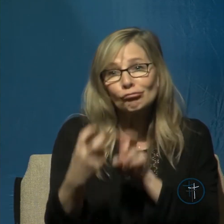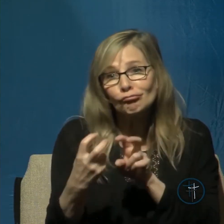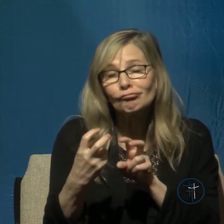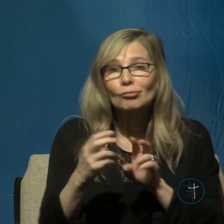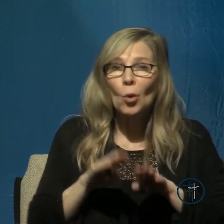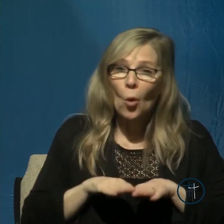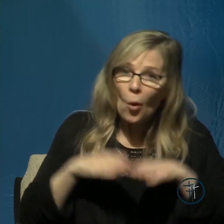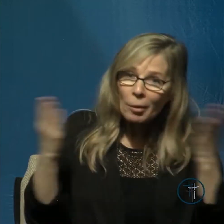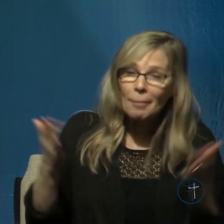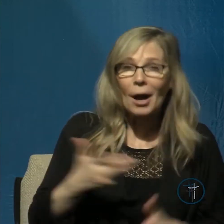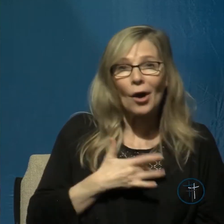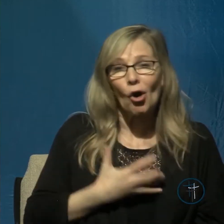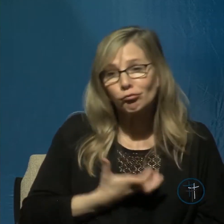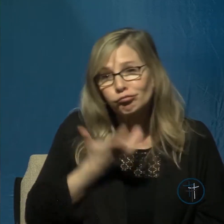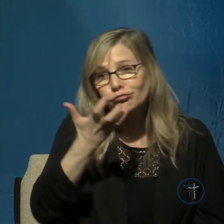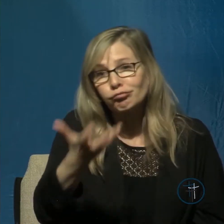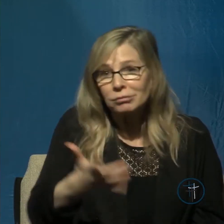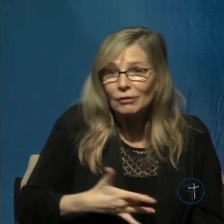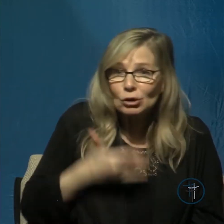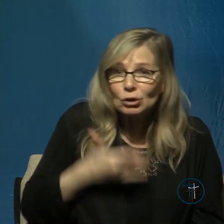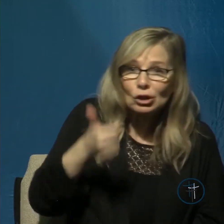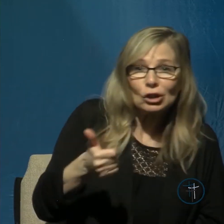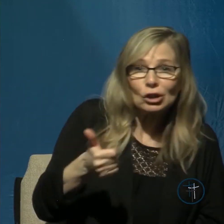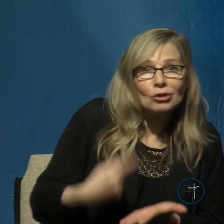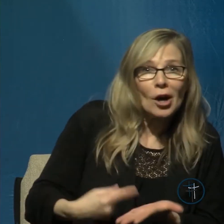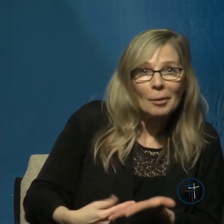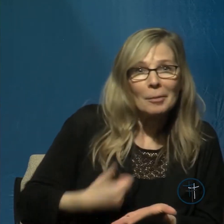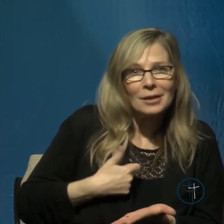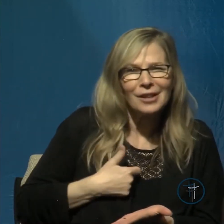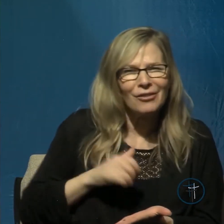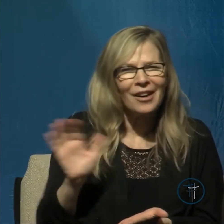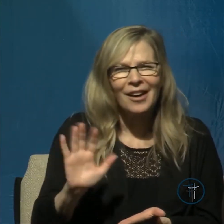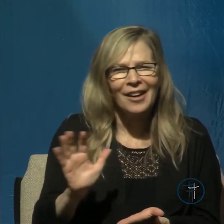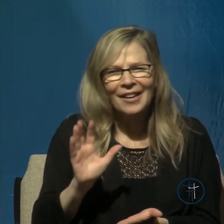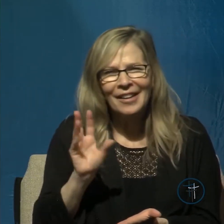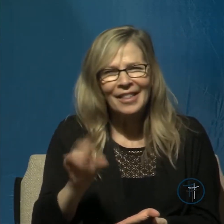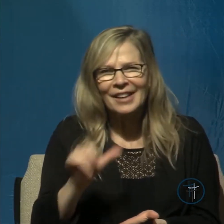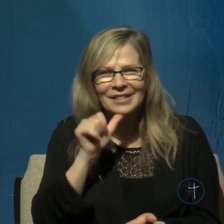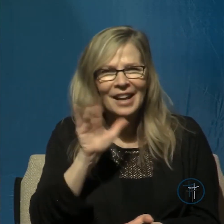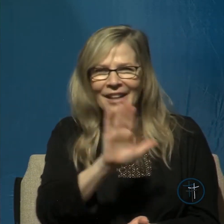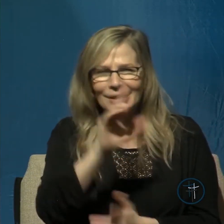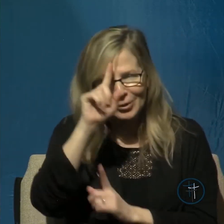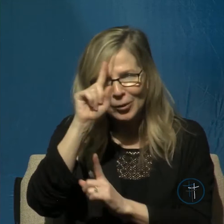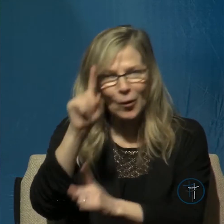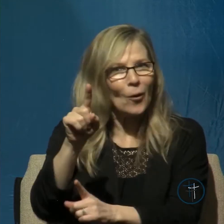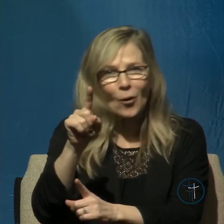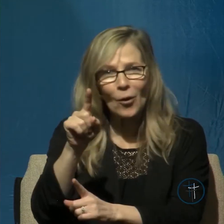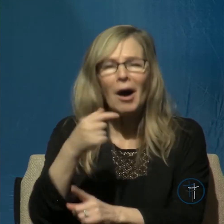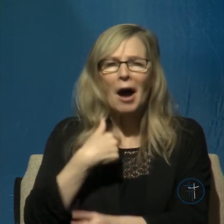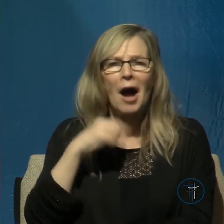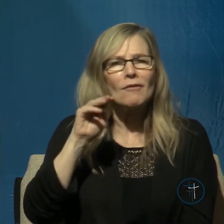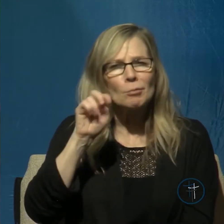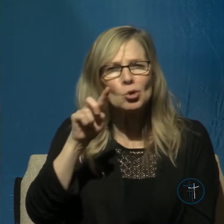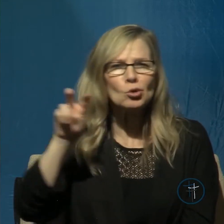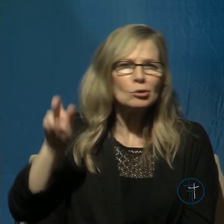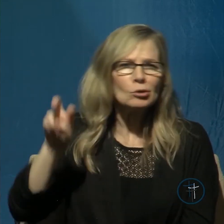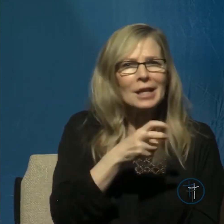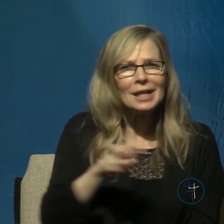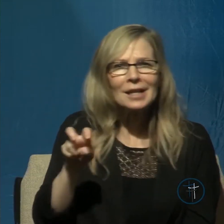myself. Not at all. No, David didn't write this Psalm to inform us that he had mood swings between trust and fear. He had a definite purpose, a